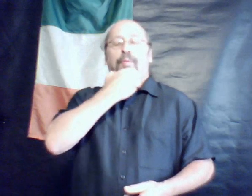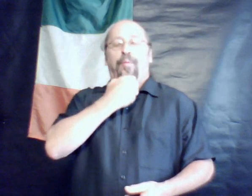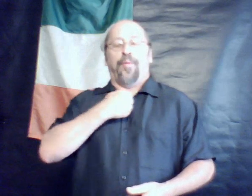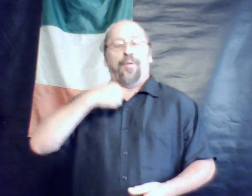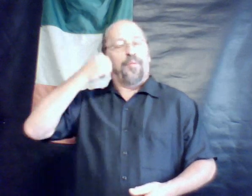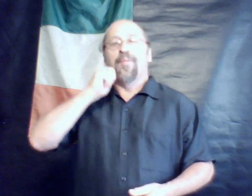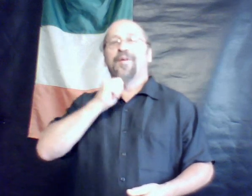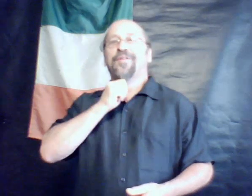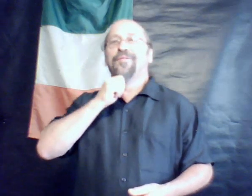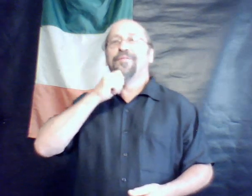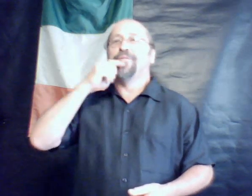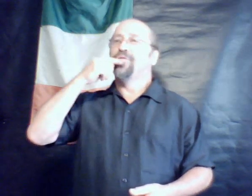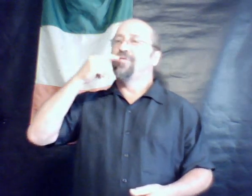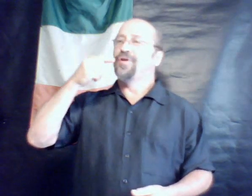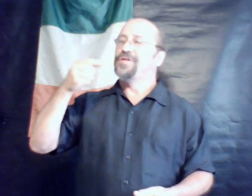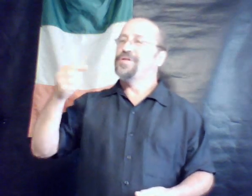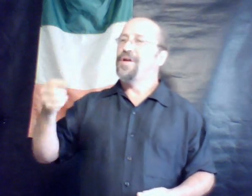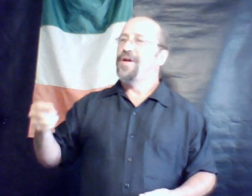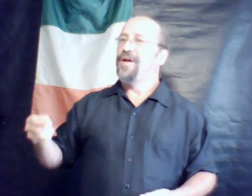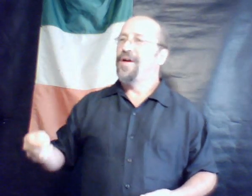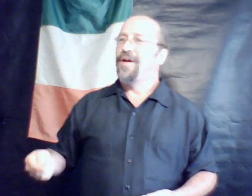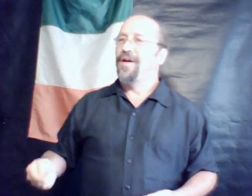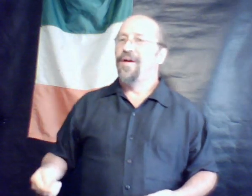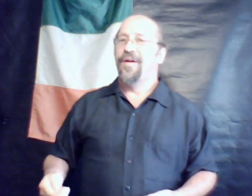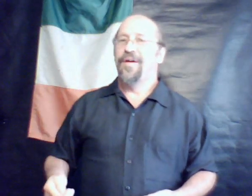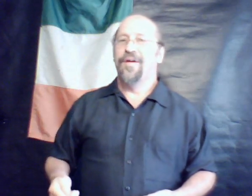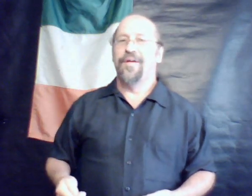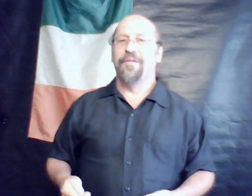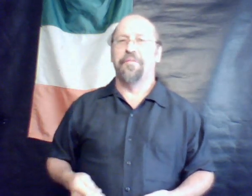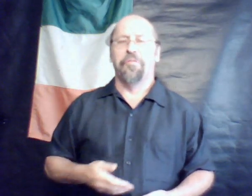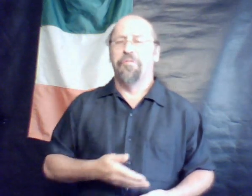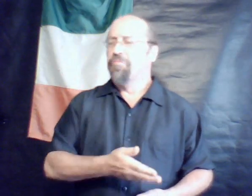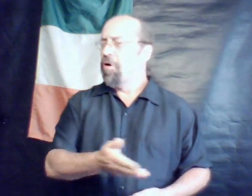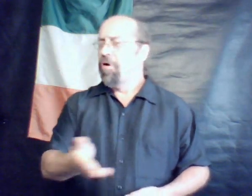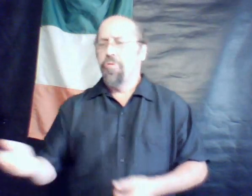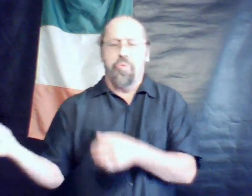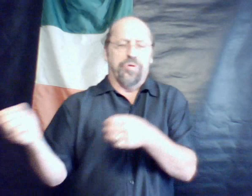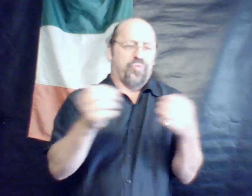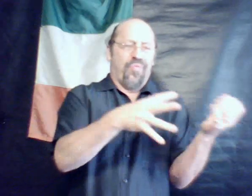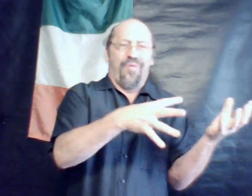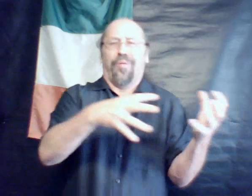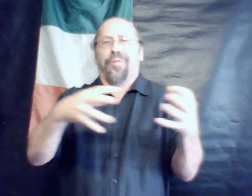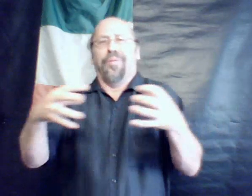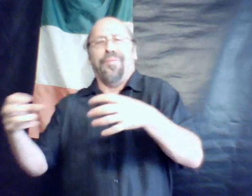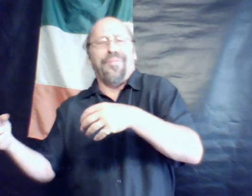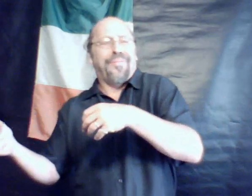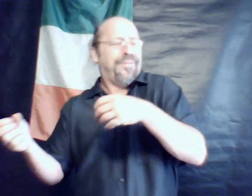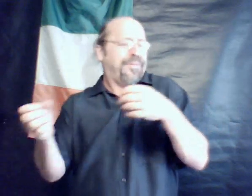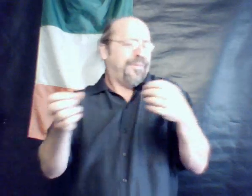old woman did say There was war